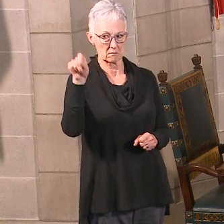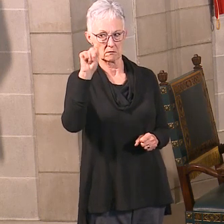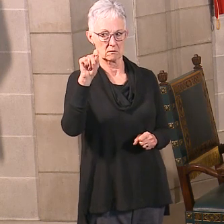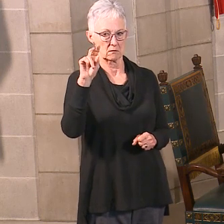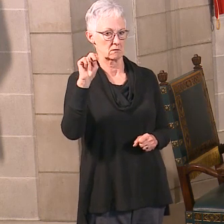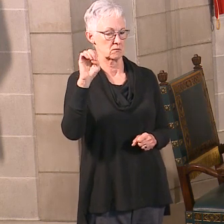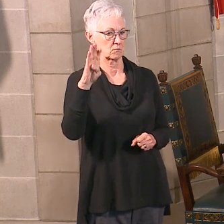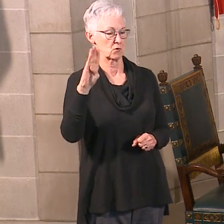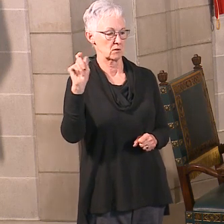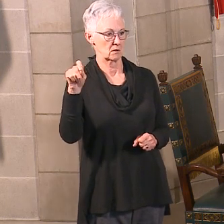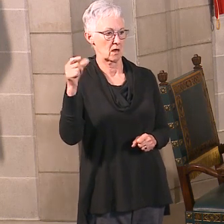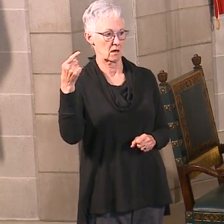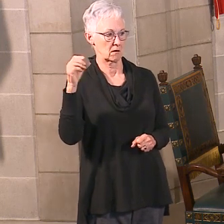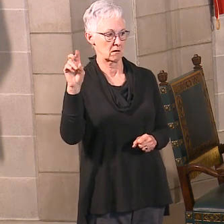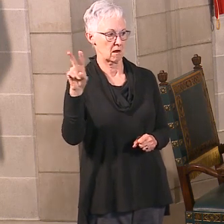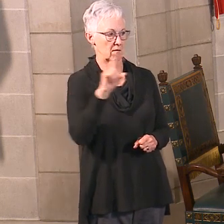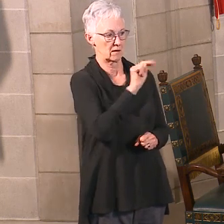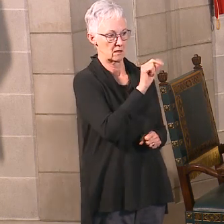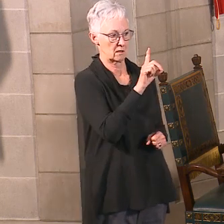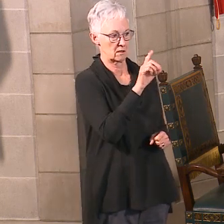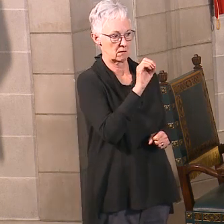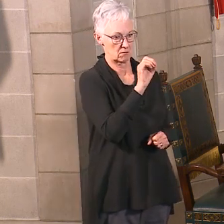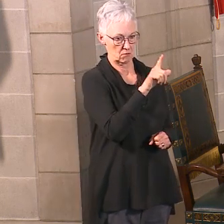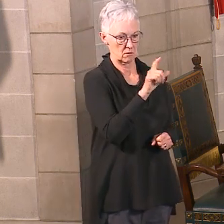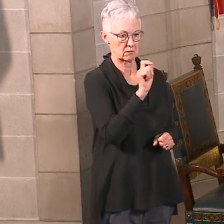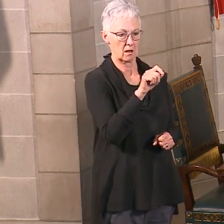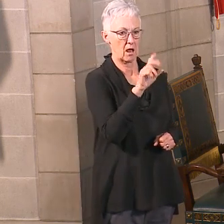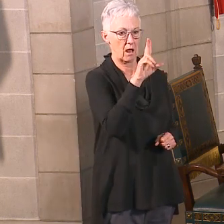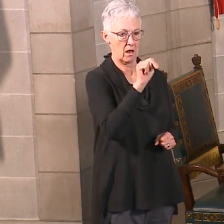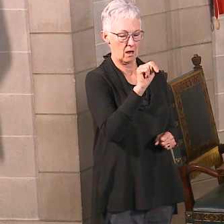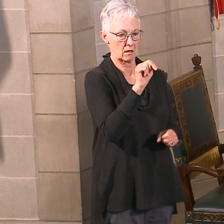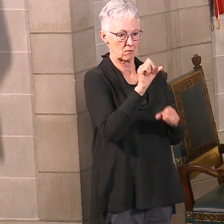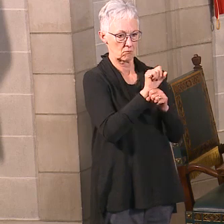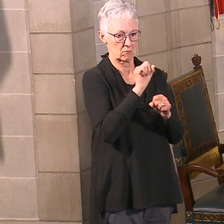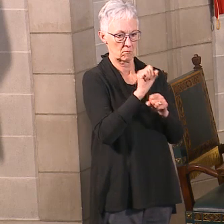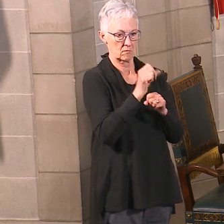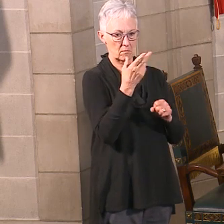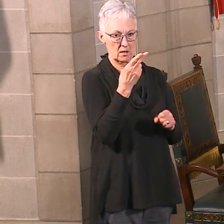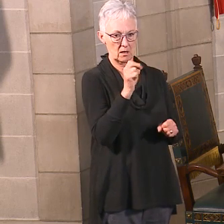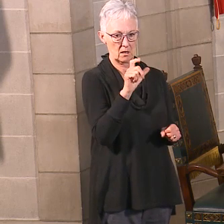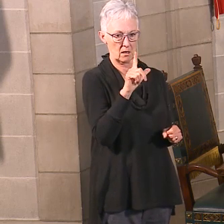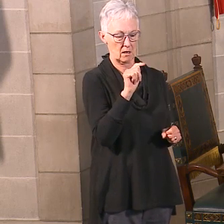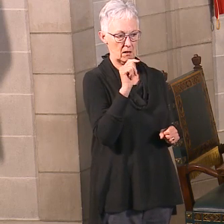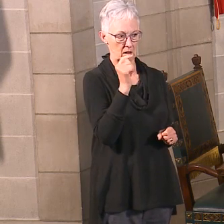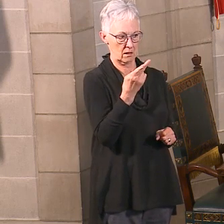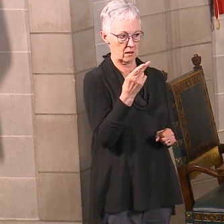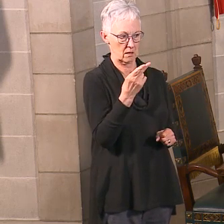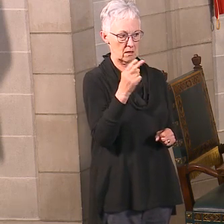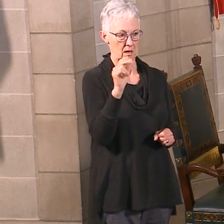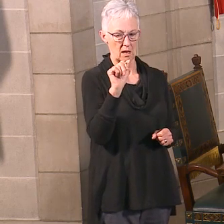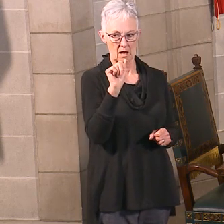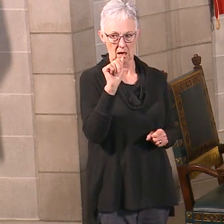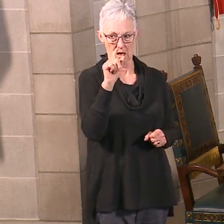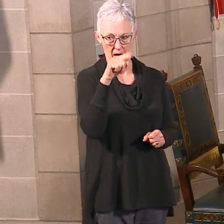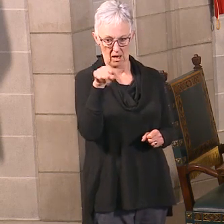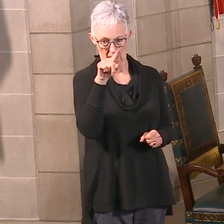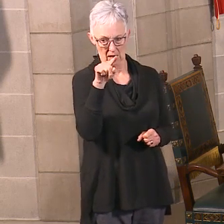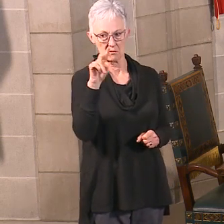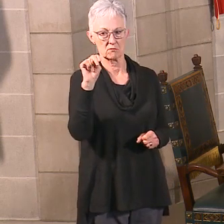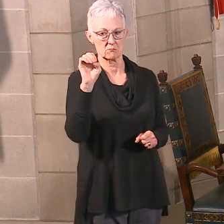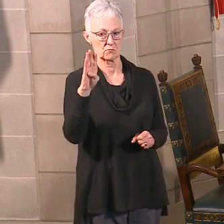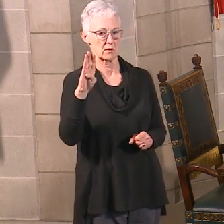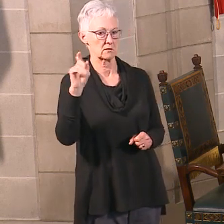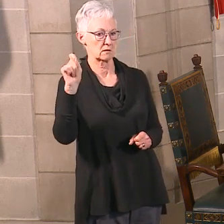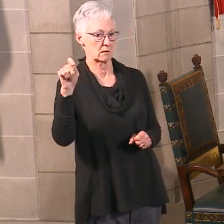ndol.unemploymenthelpatnebraska.gov. If you have any questions about